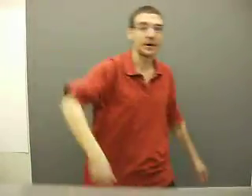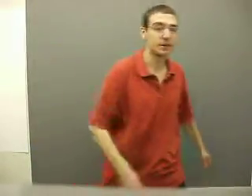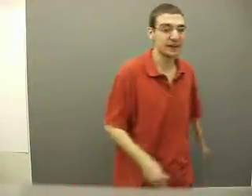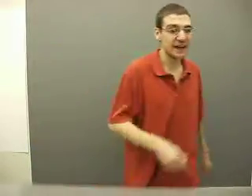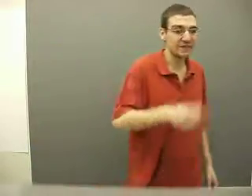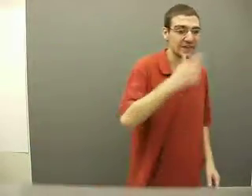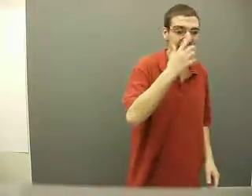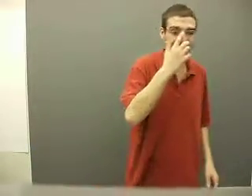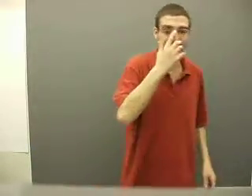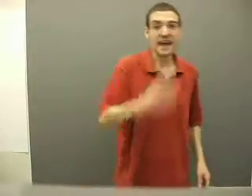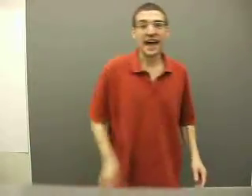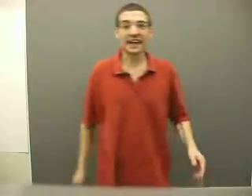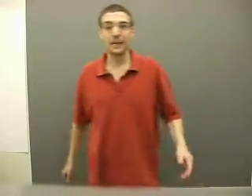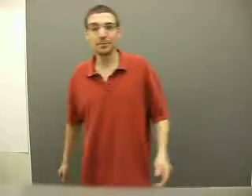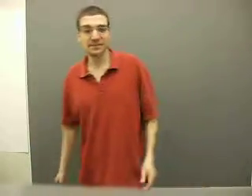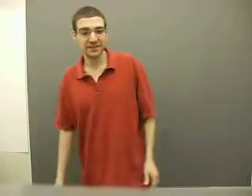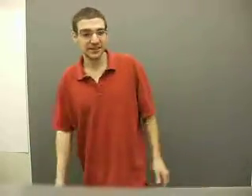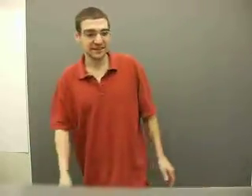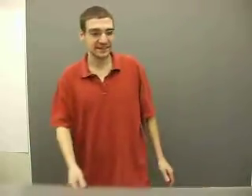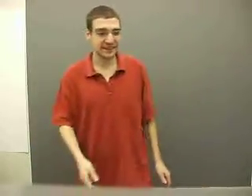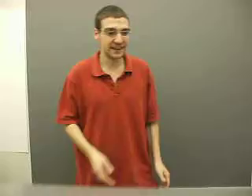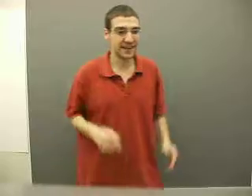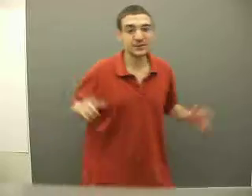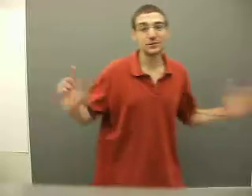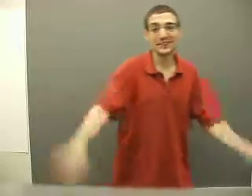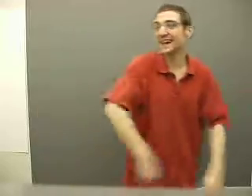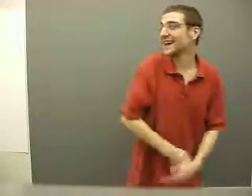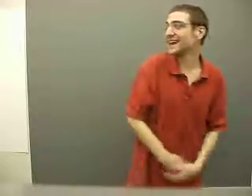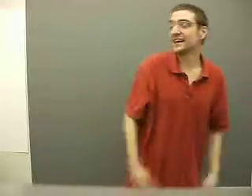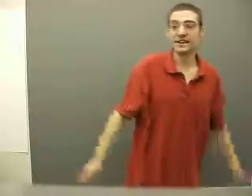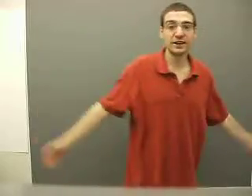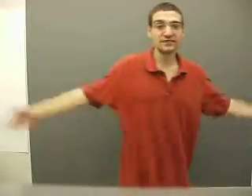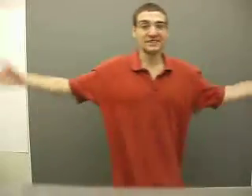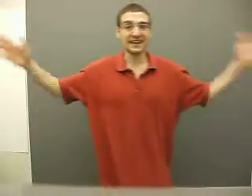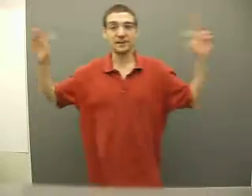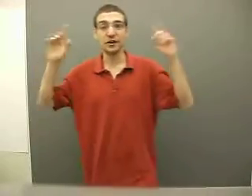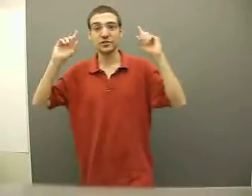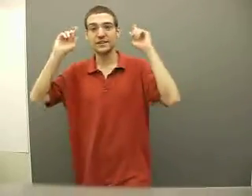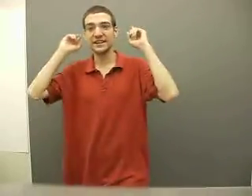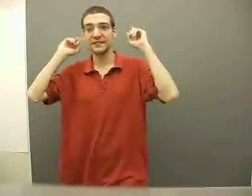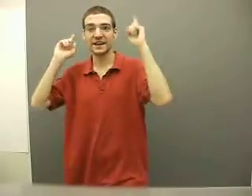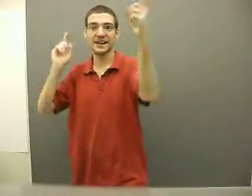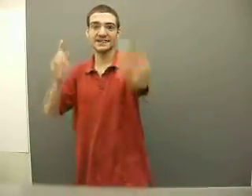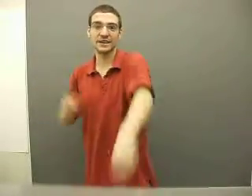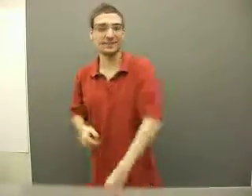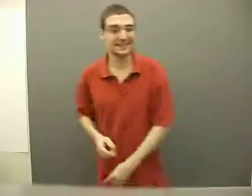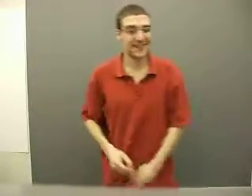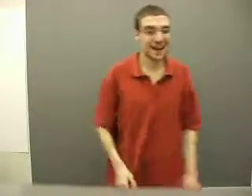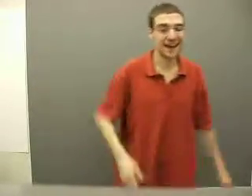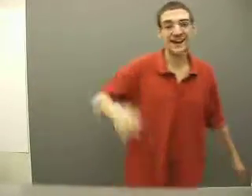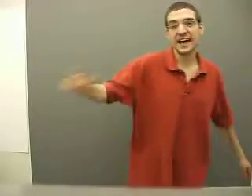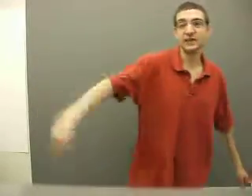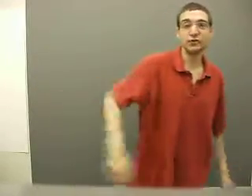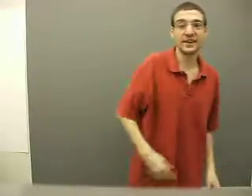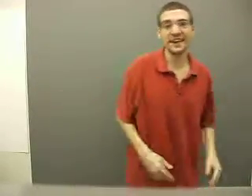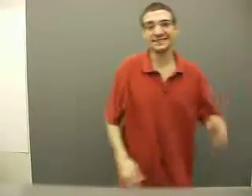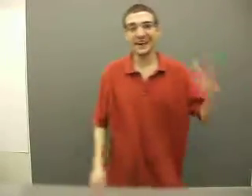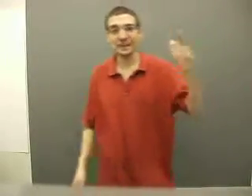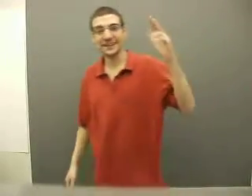bubble for Emberclean. And I put down everything. So, yeah, yo, just like an ultraviolet rays, I'm gonna shine. And you can't stop me